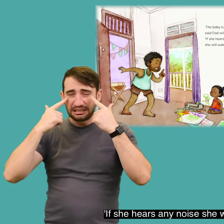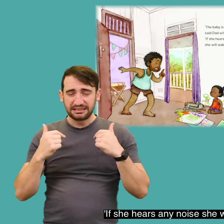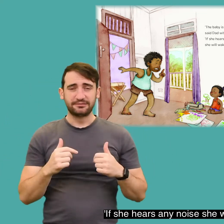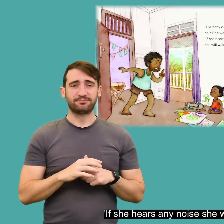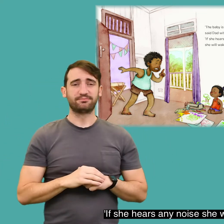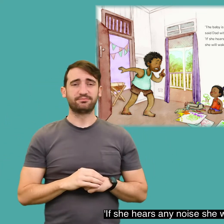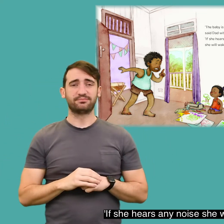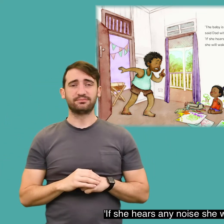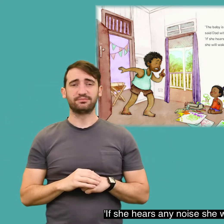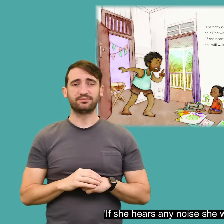and cry. Why?